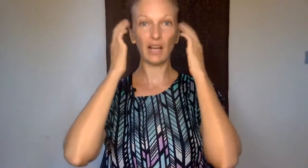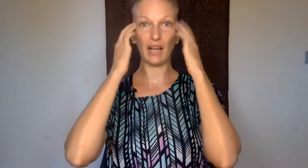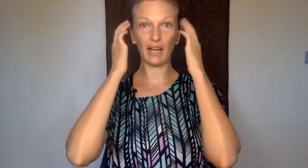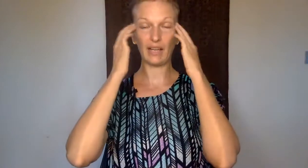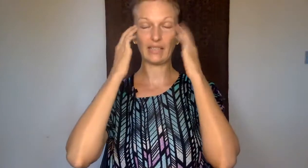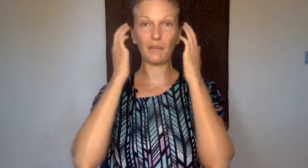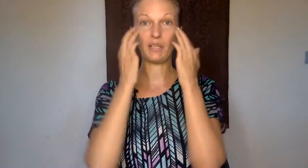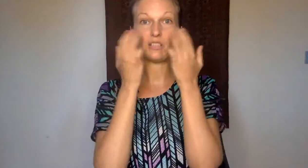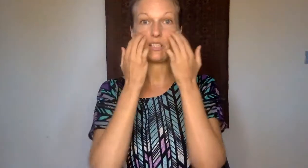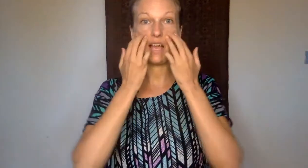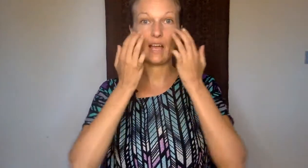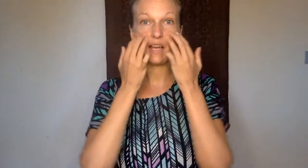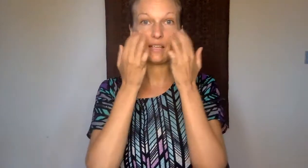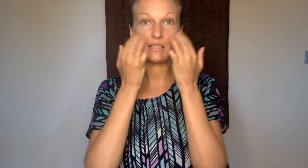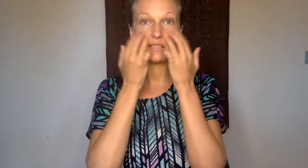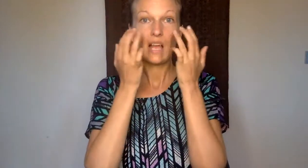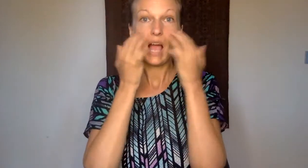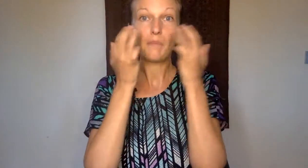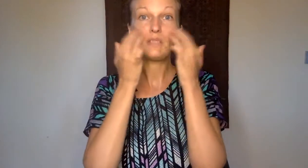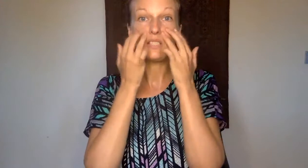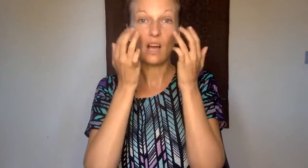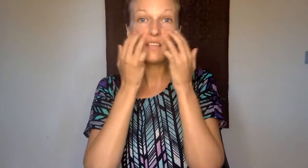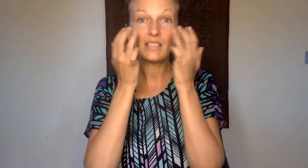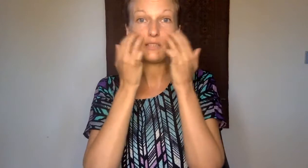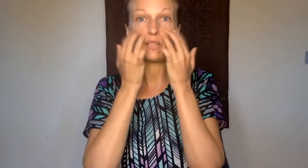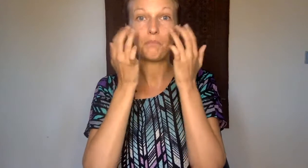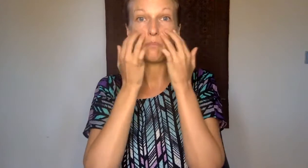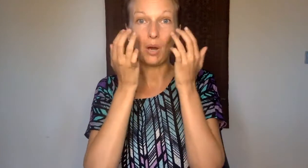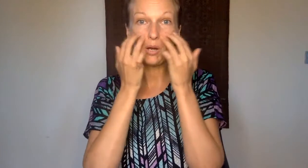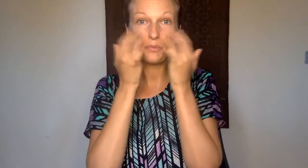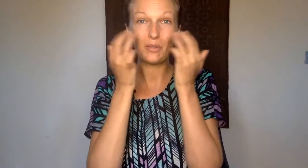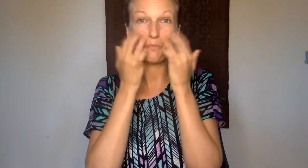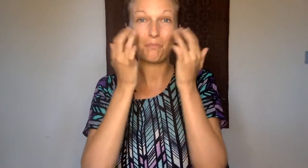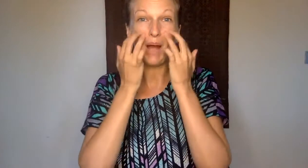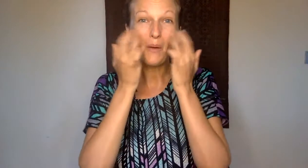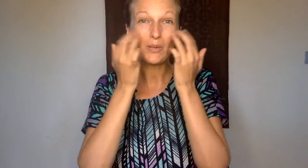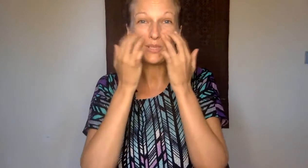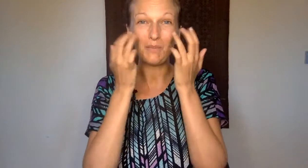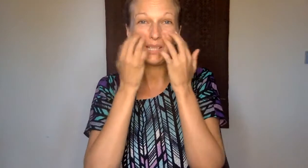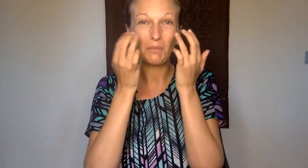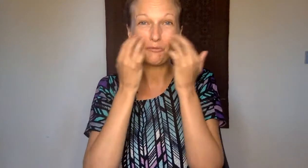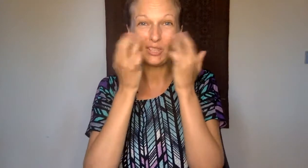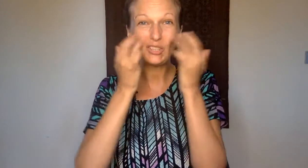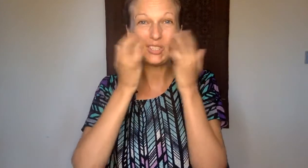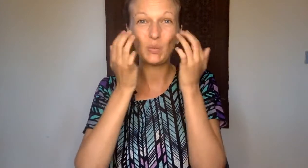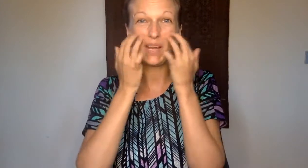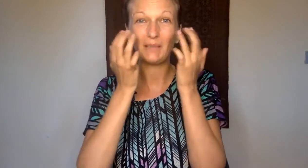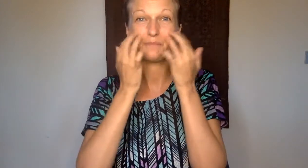Tapping under the eyes. I'm done giving Bob the power to make me feel this way.